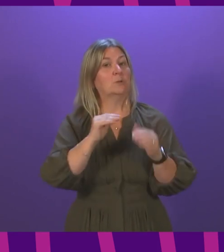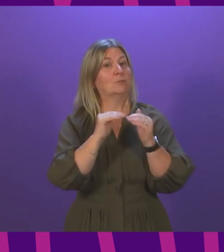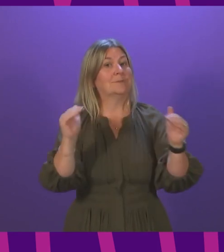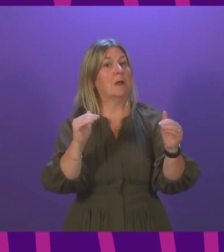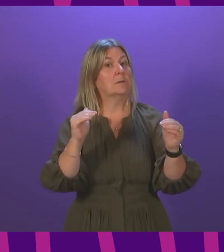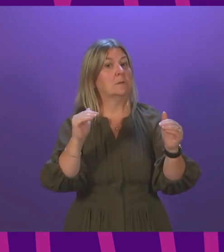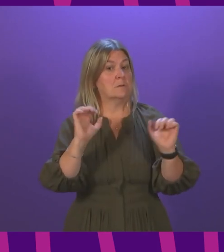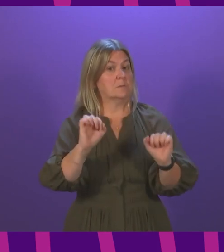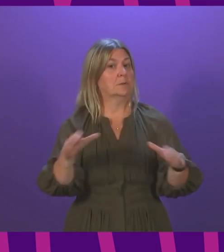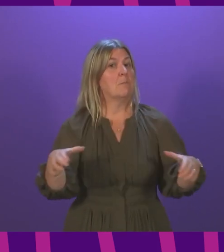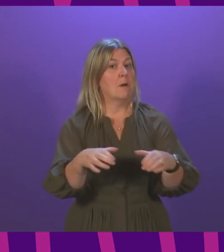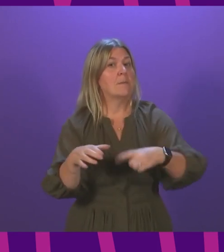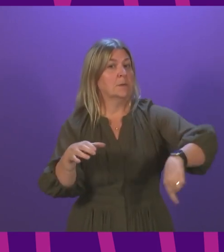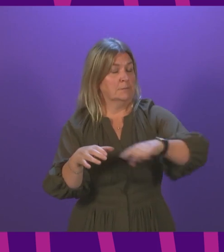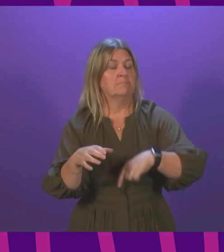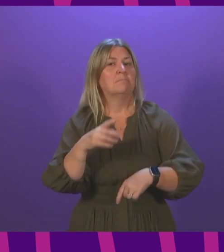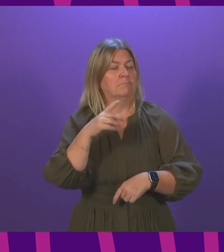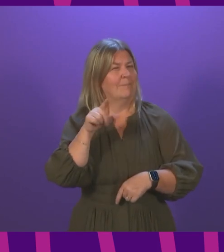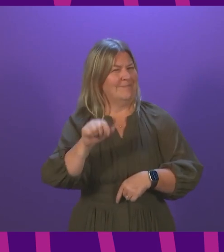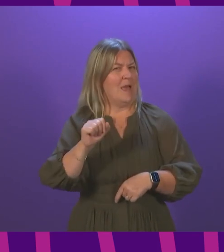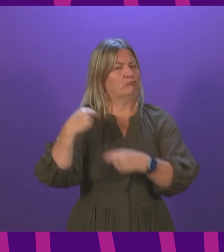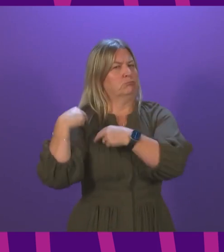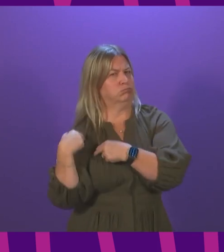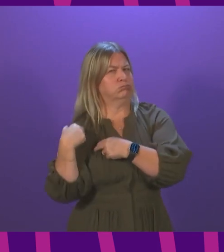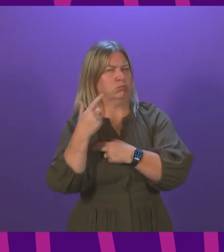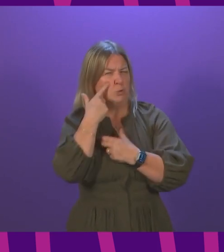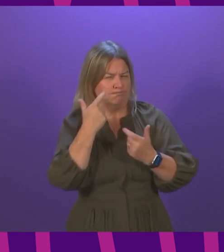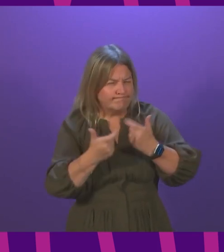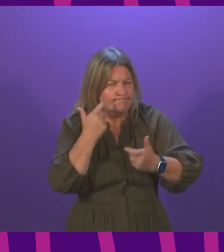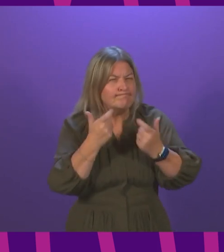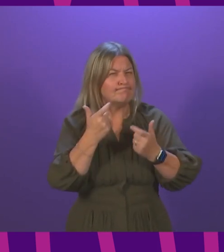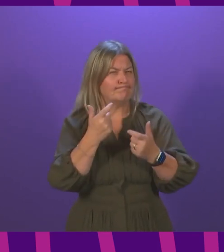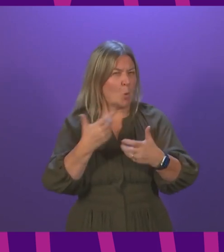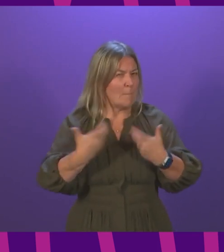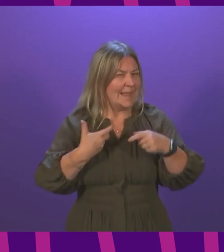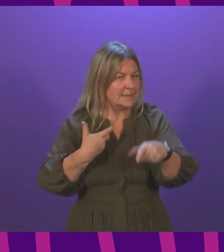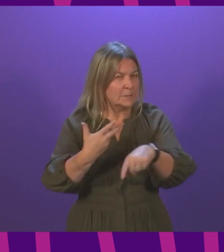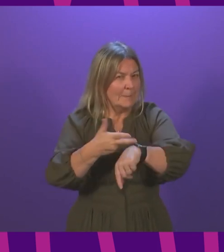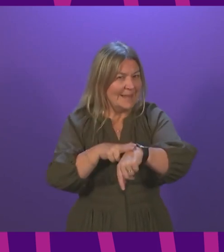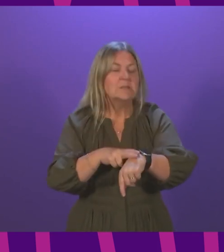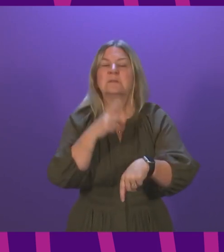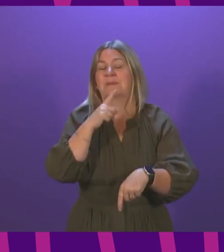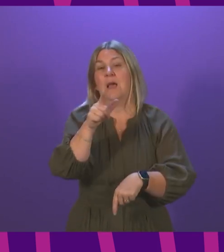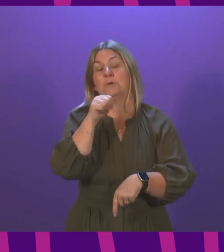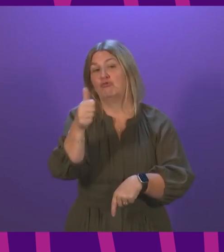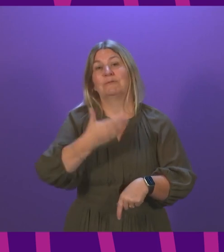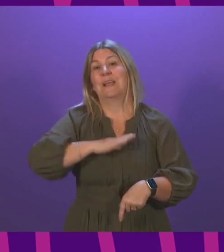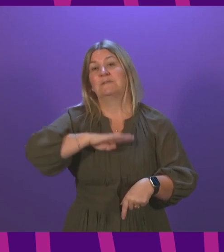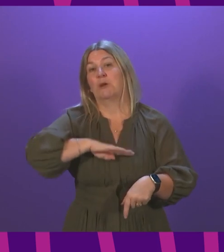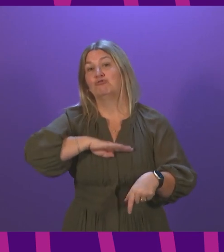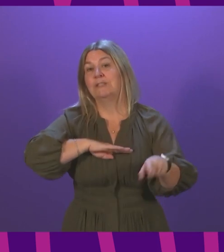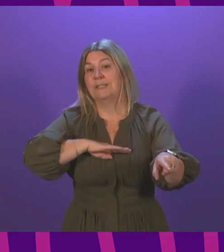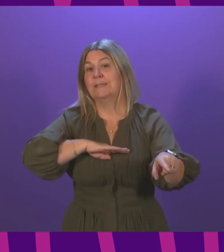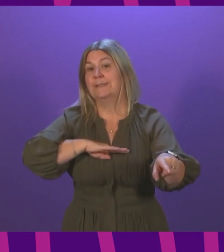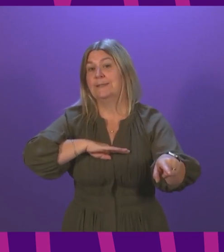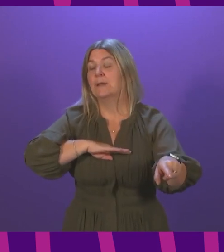for investigating complaints within the police as implausible and wholly unsatisfactory. Now, I am sure the First Minister, like me, has